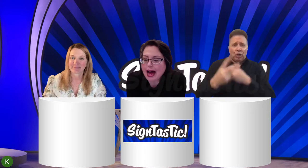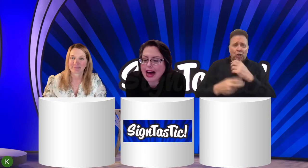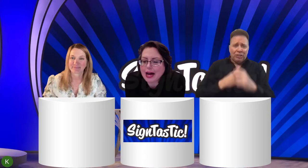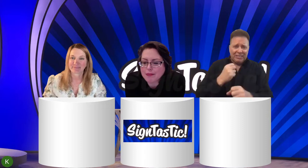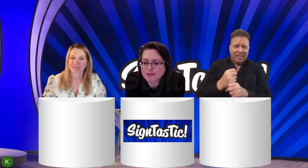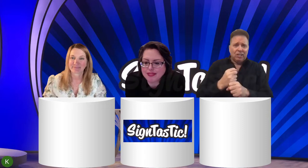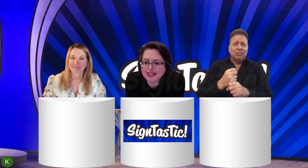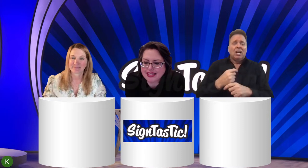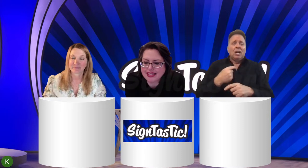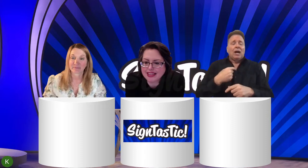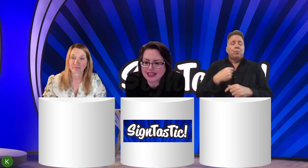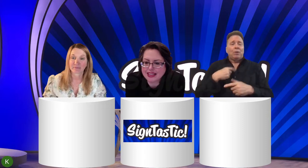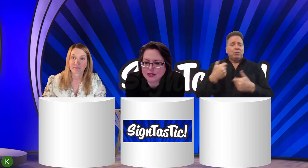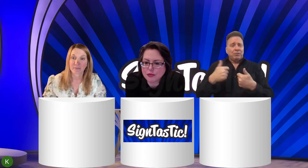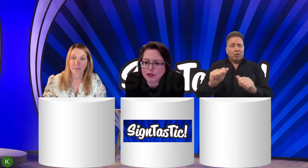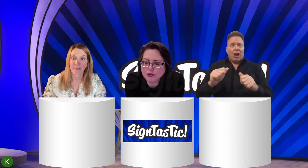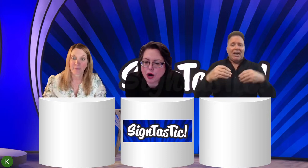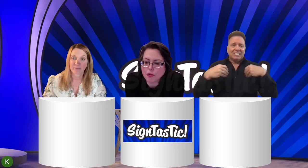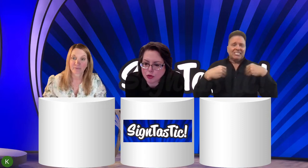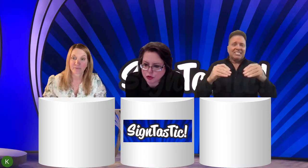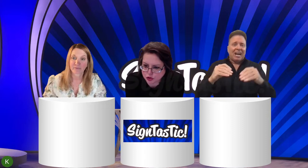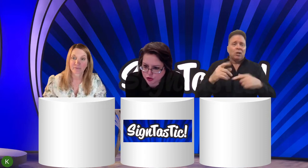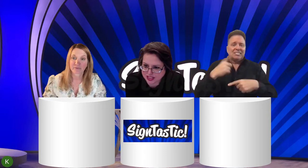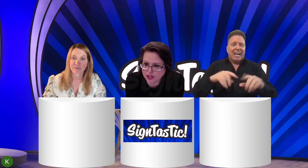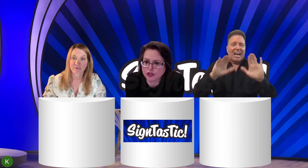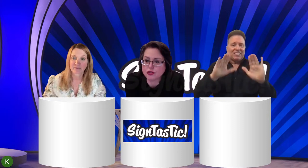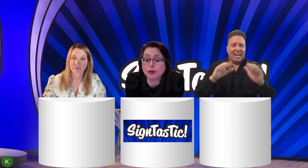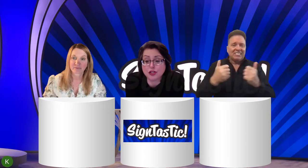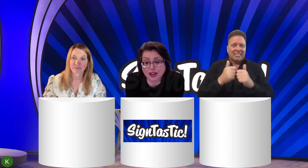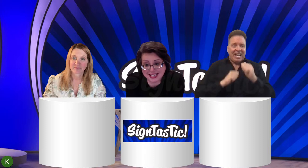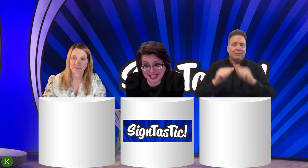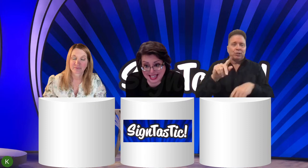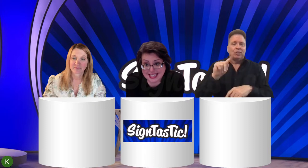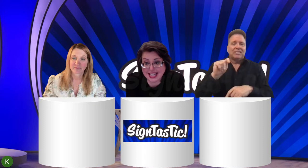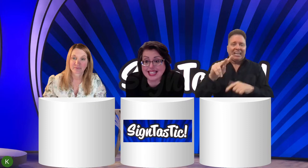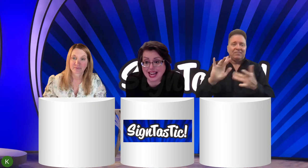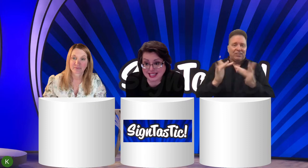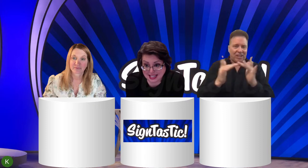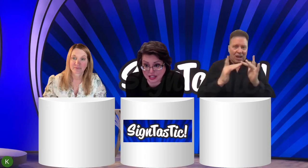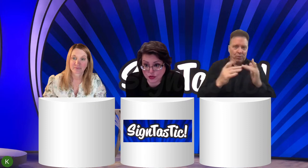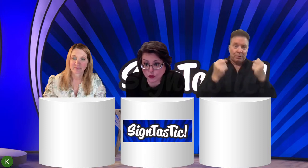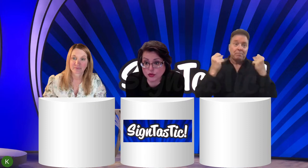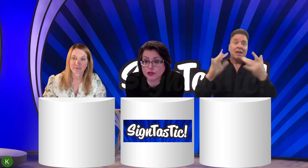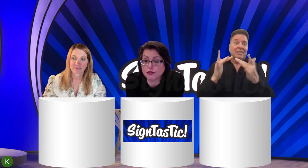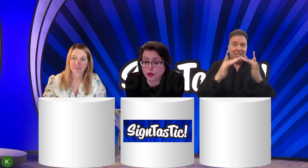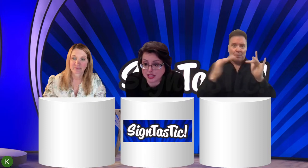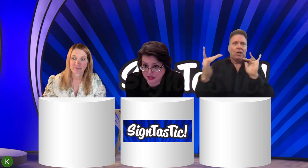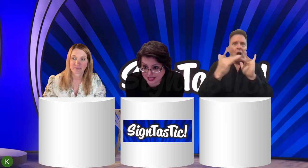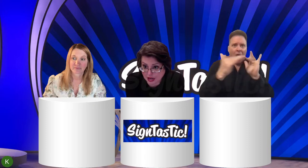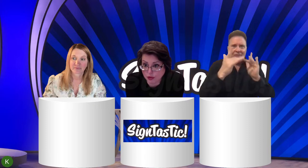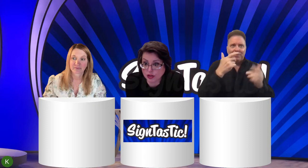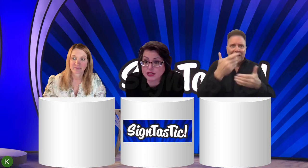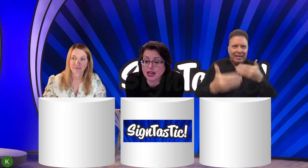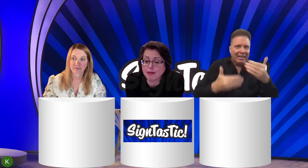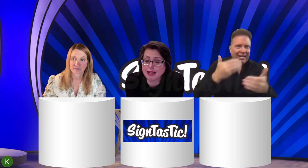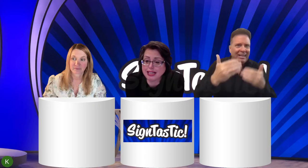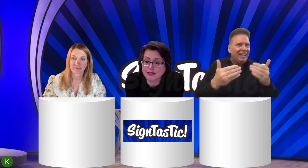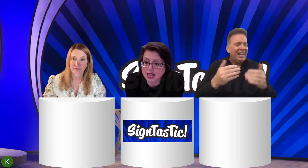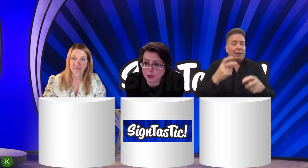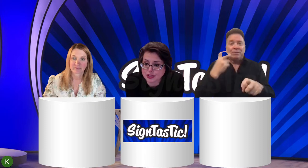Um, well, for almost two years, we tried to get Scientastic sold for a TV networks. And many of the networks